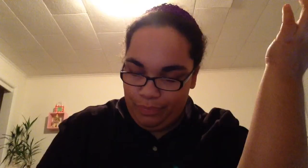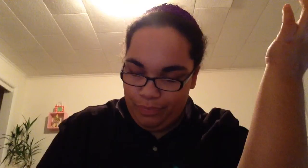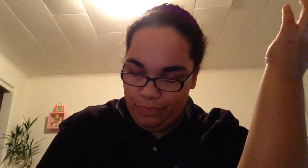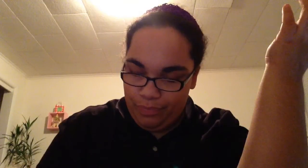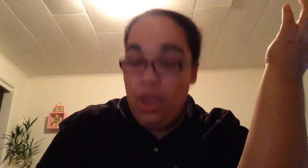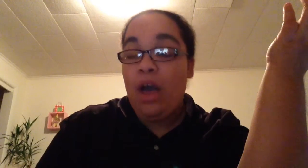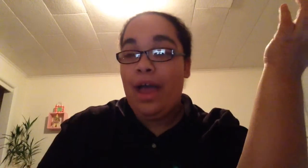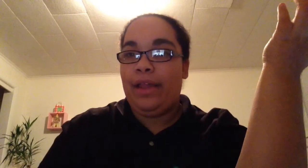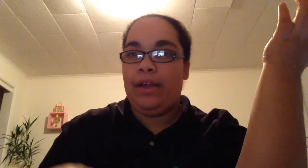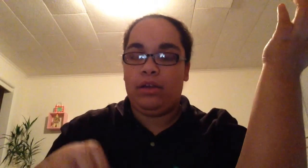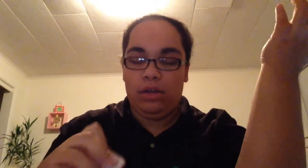highlighter.